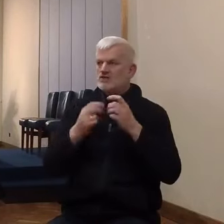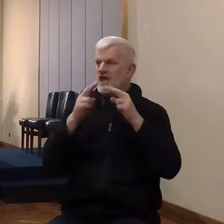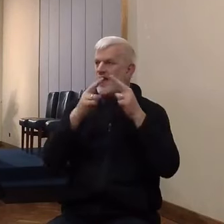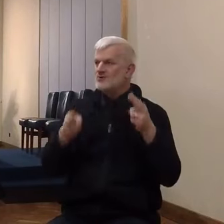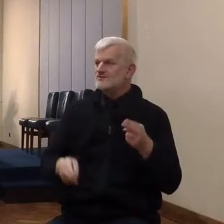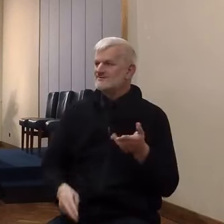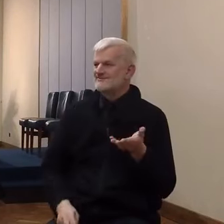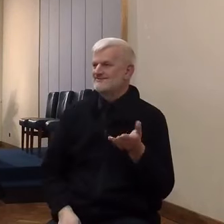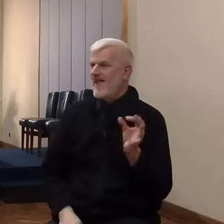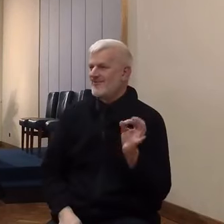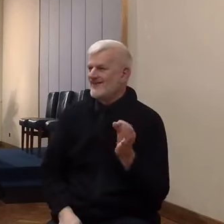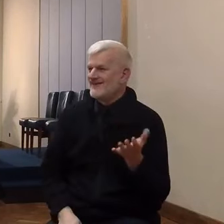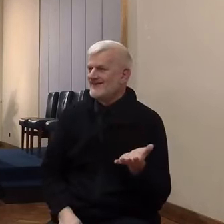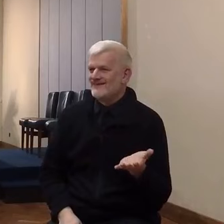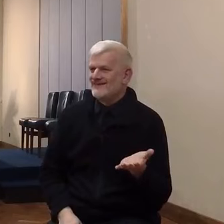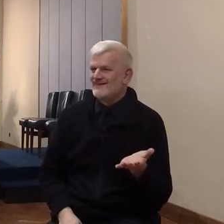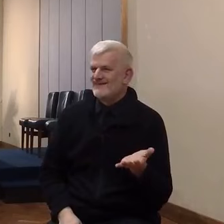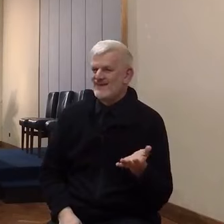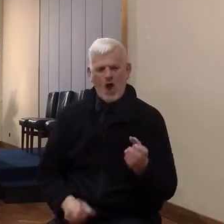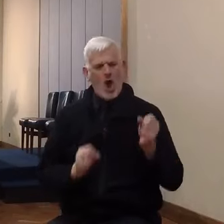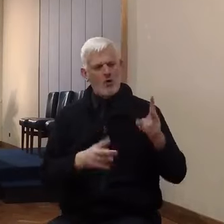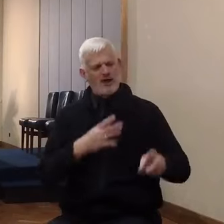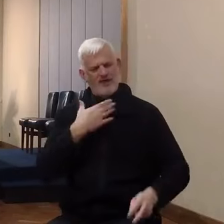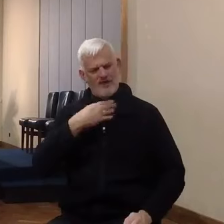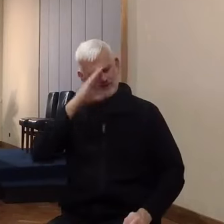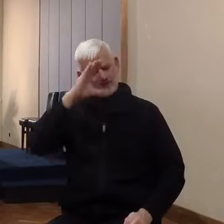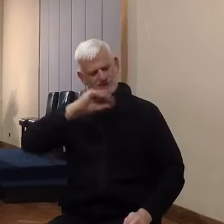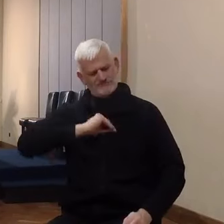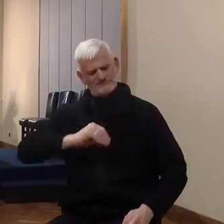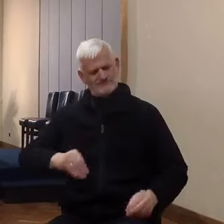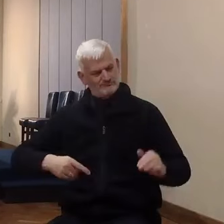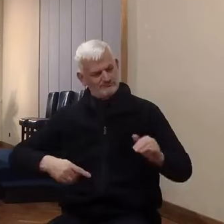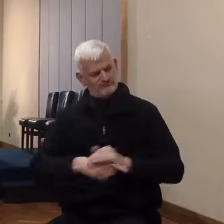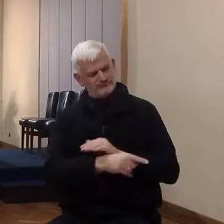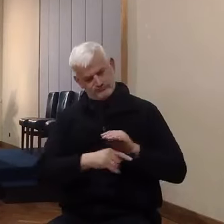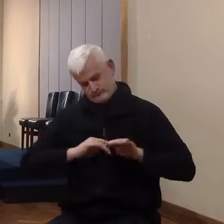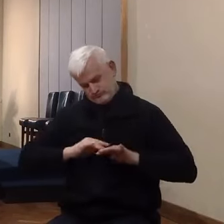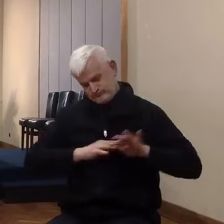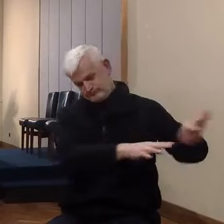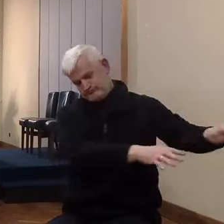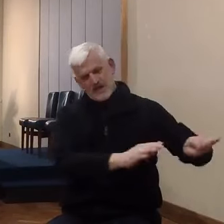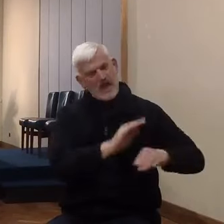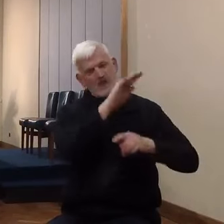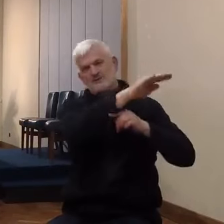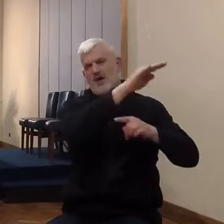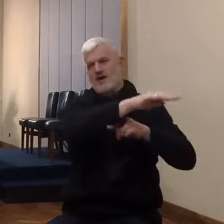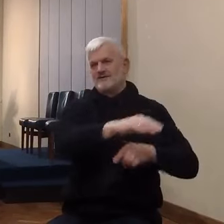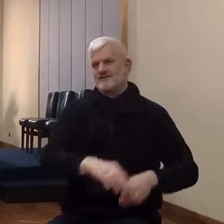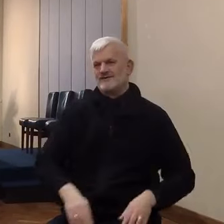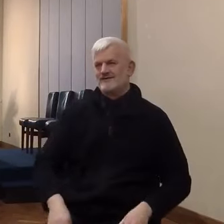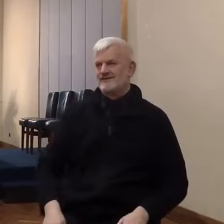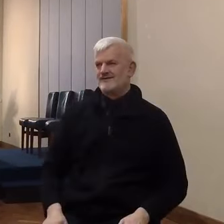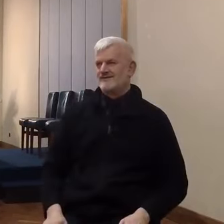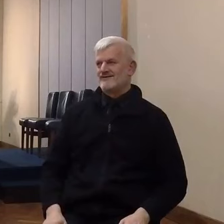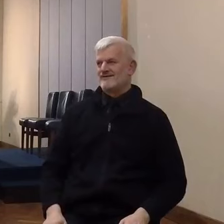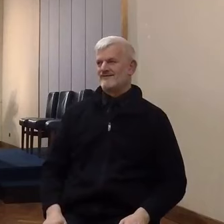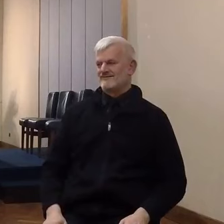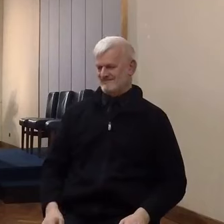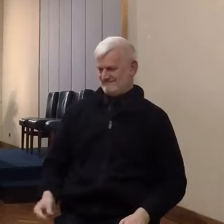immediately head off after the down and do just as they took. seem to be highly